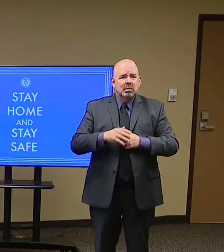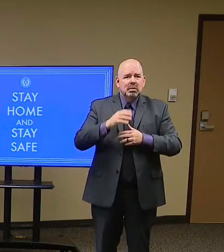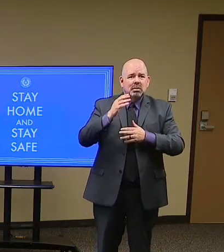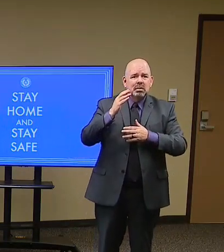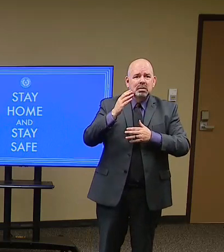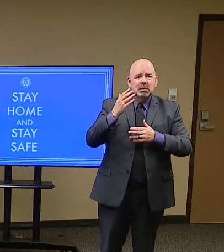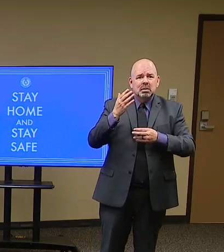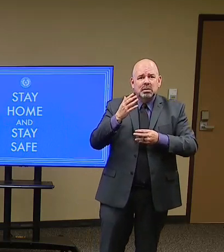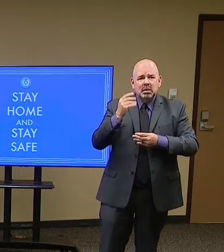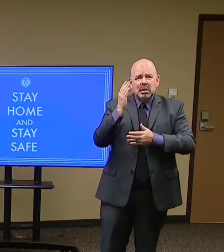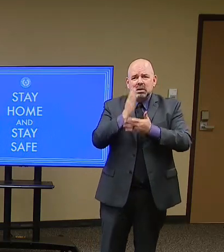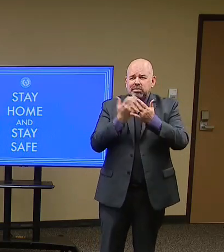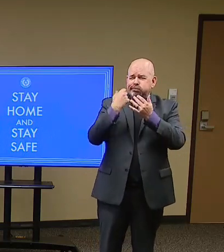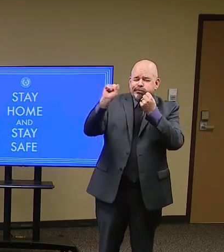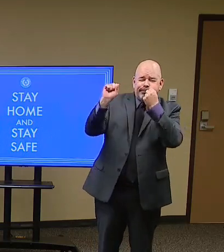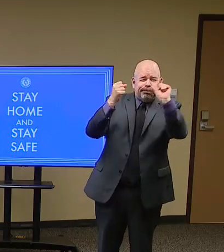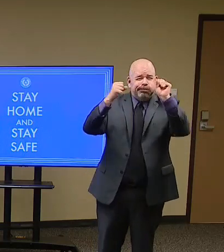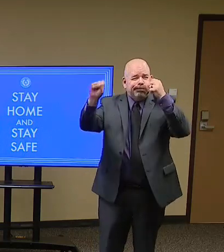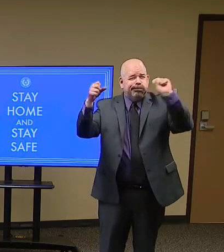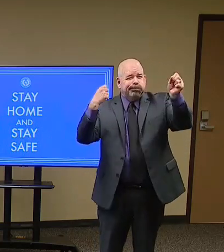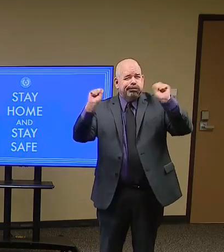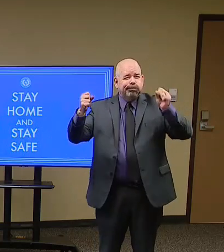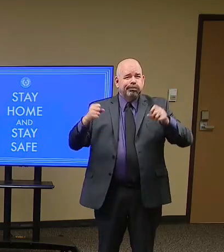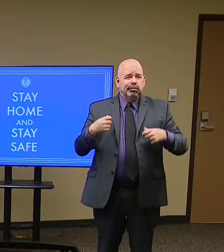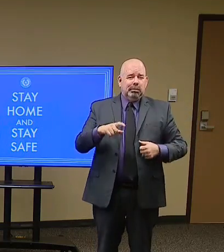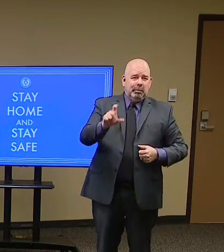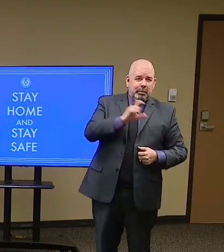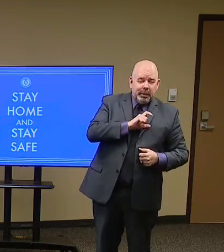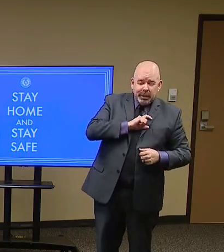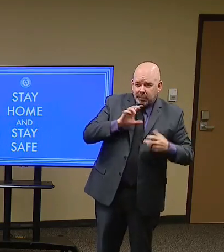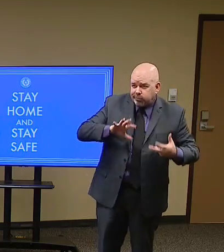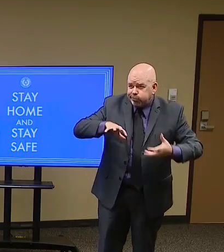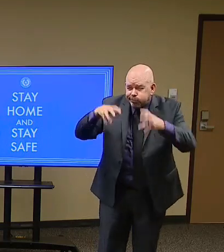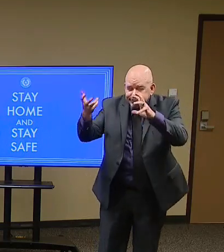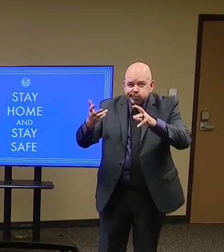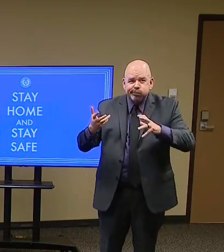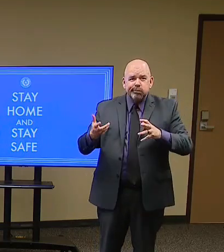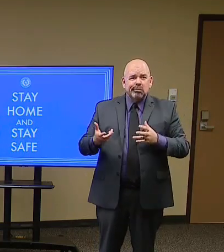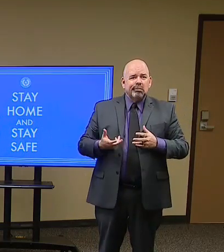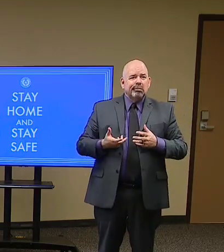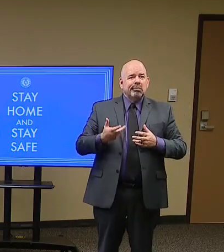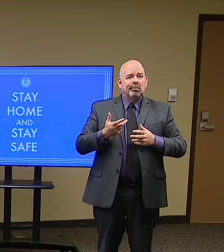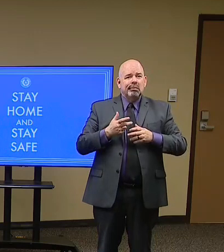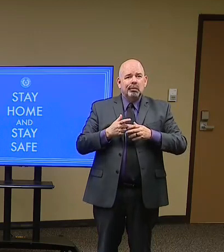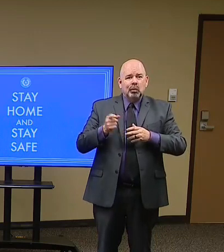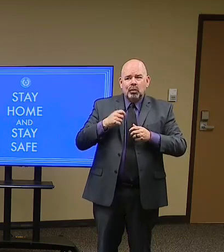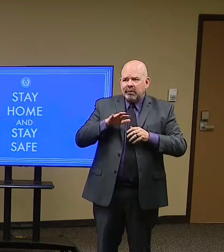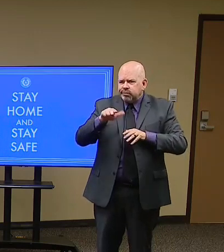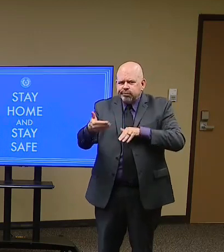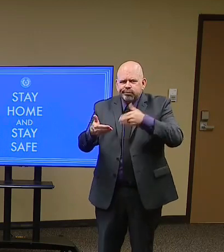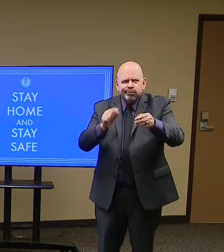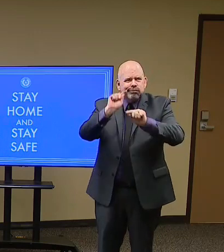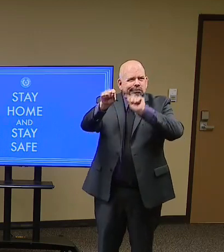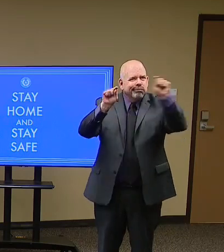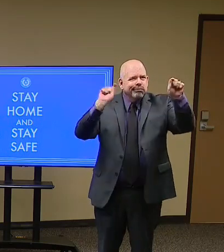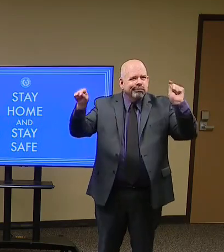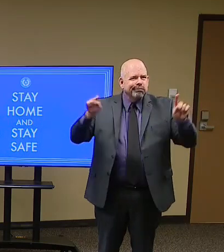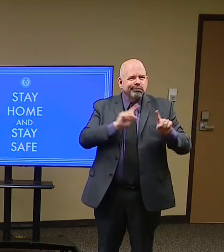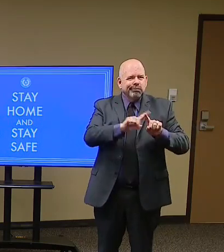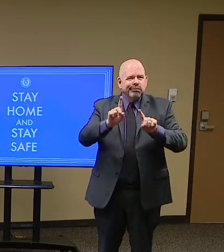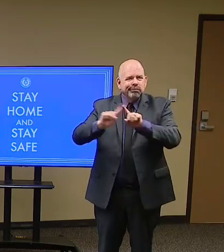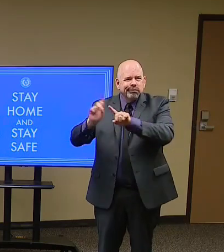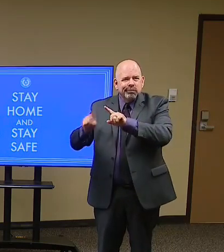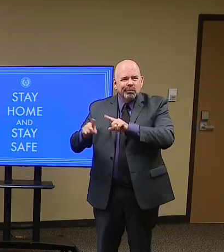care that the presidential elections are coming up or that important things are happening in your family or in your work. It is a relentless